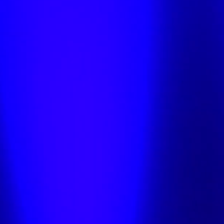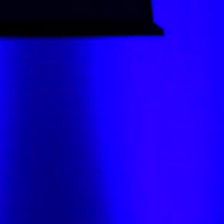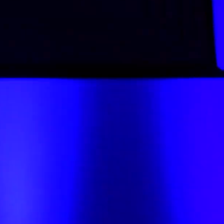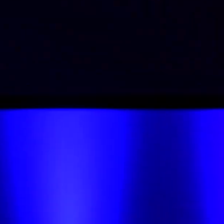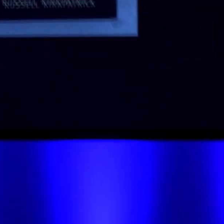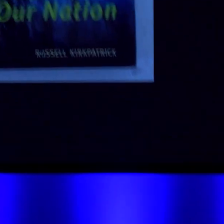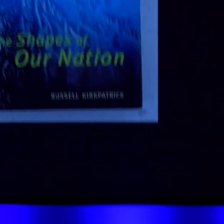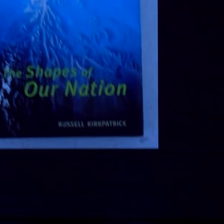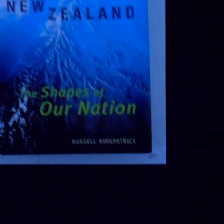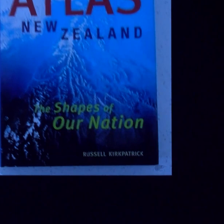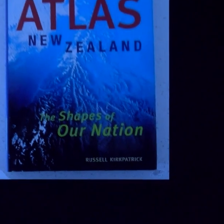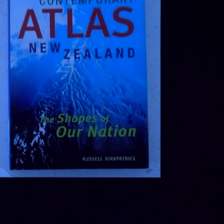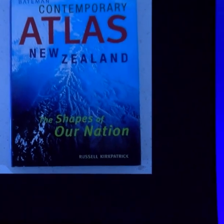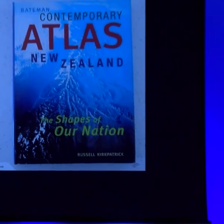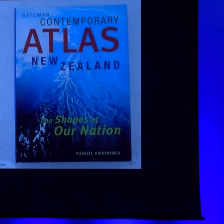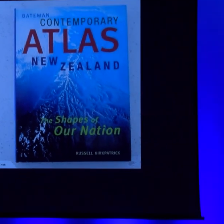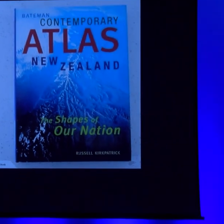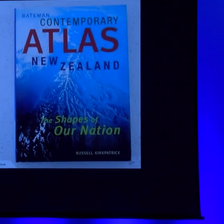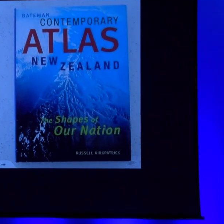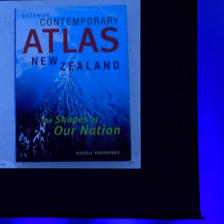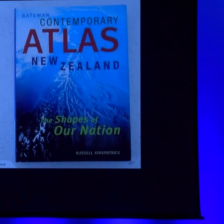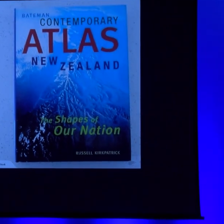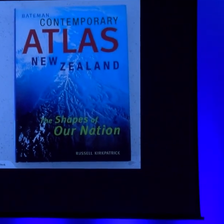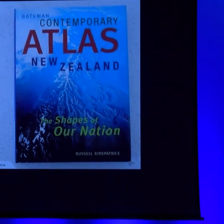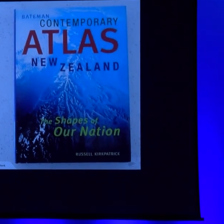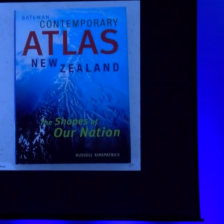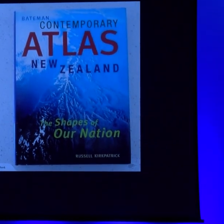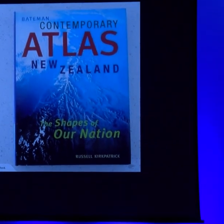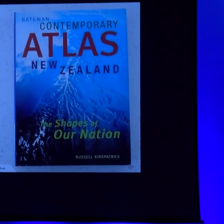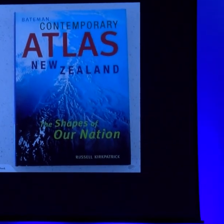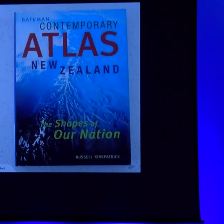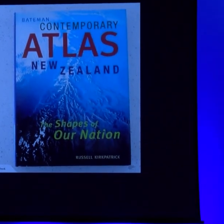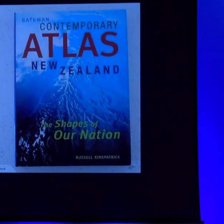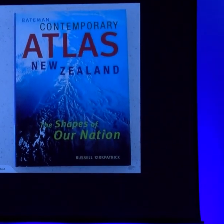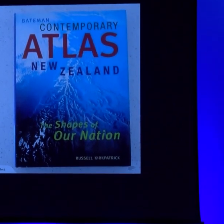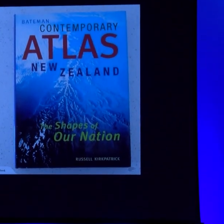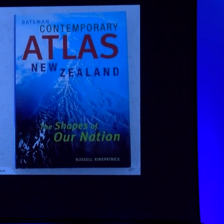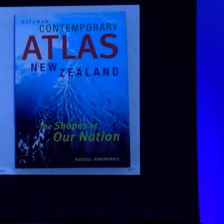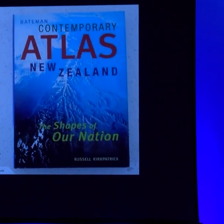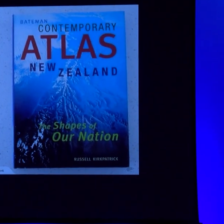Visualizing New Zealand in 1997, and the Bateman Contemporary Atlas of New Zealand in 1999.